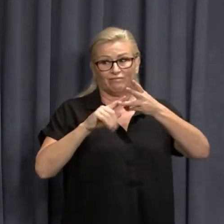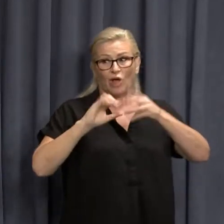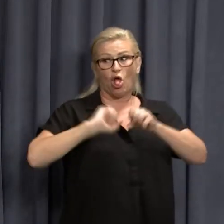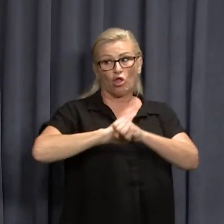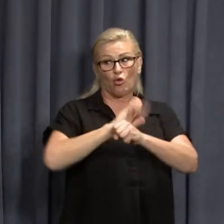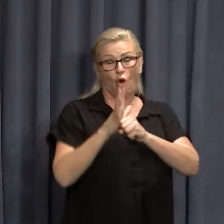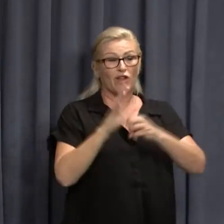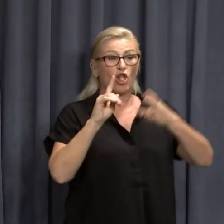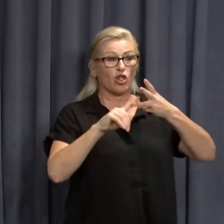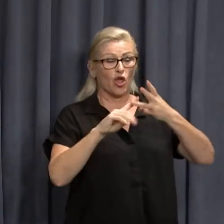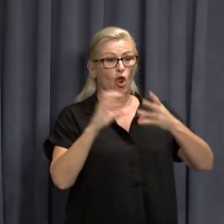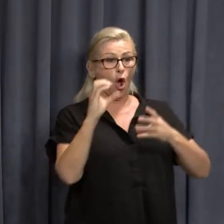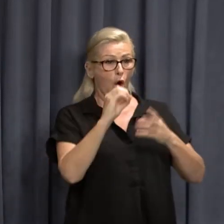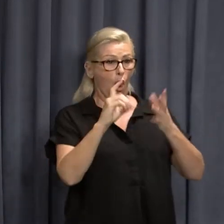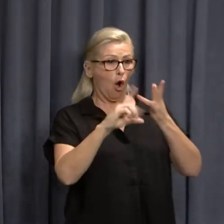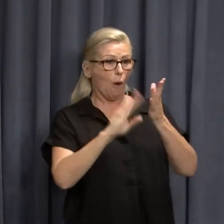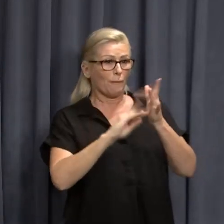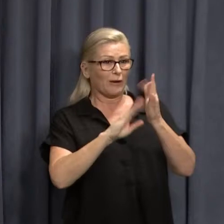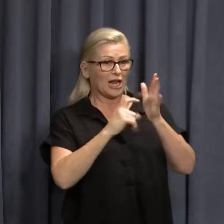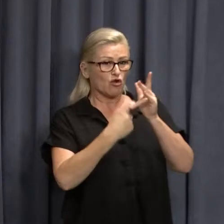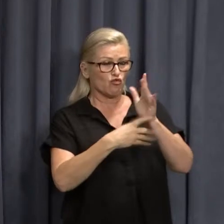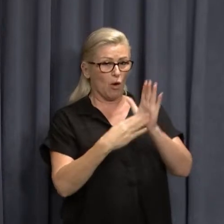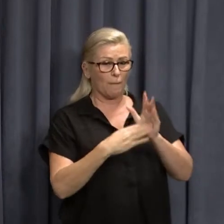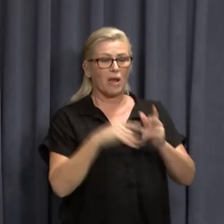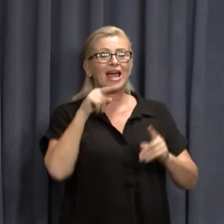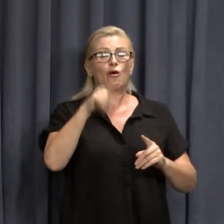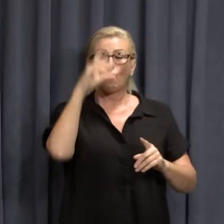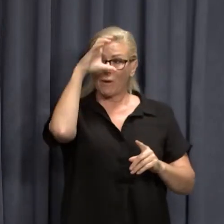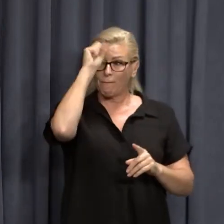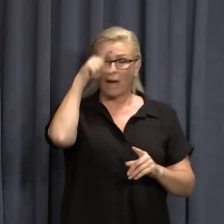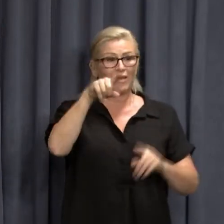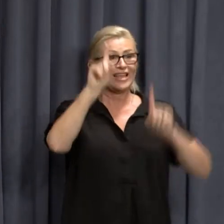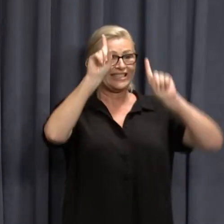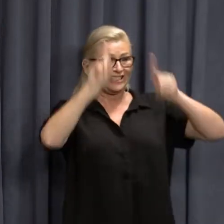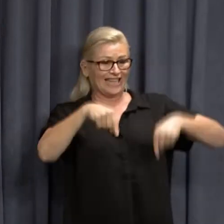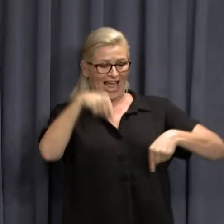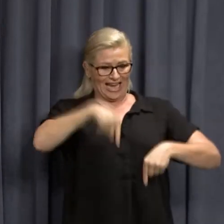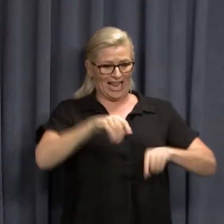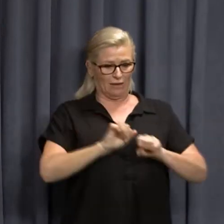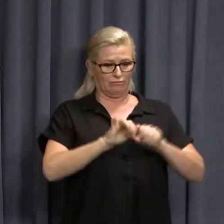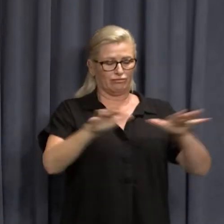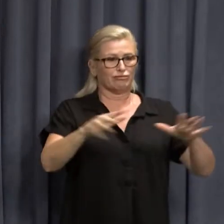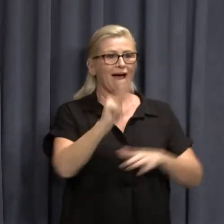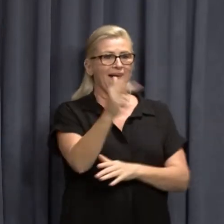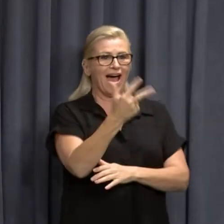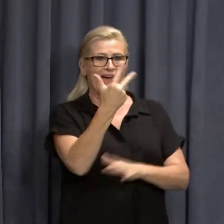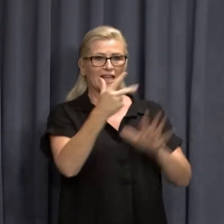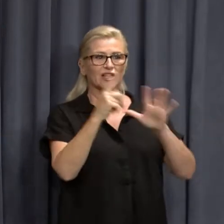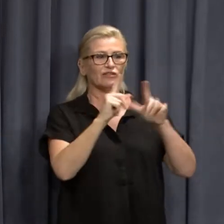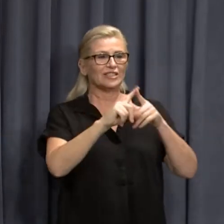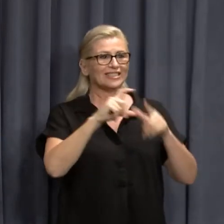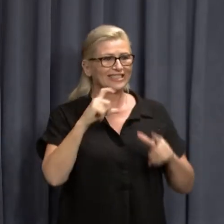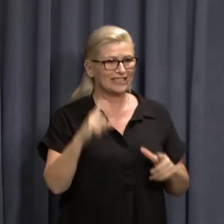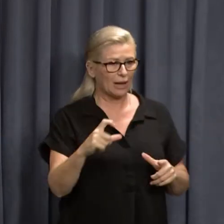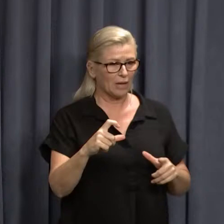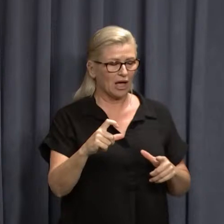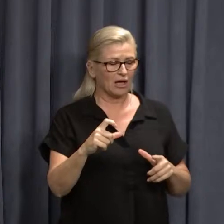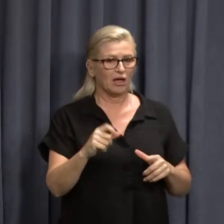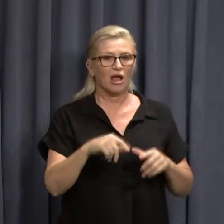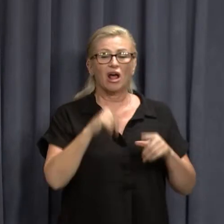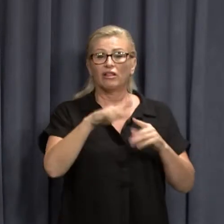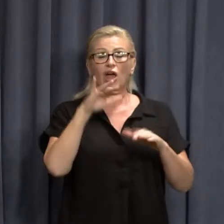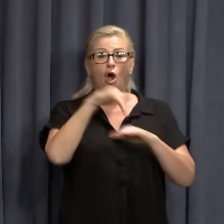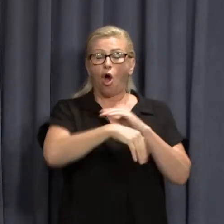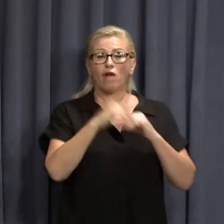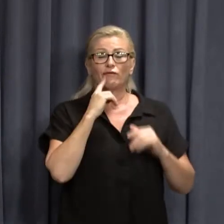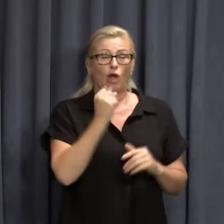Omicron came into Australia on the 8th of December and at that point in time there was about a tenth as many people in